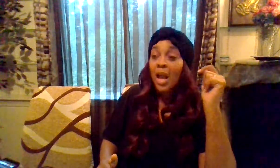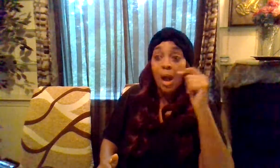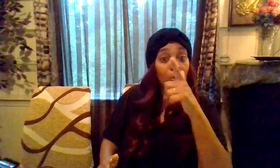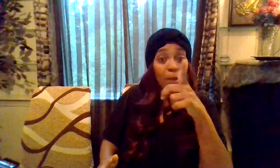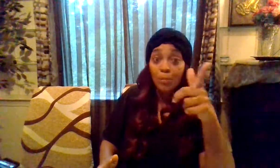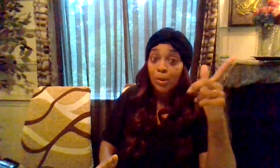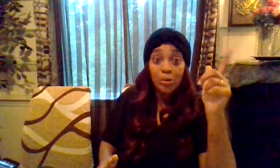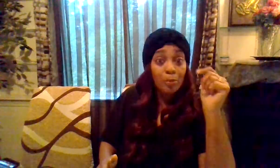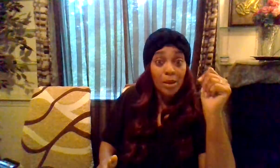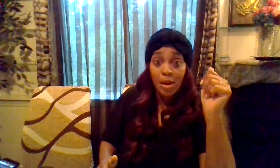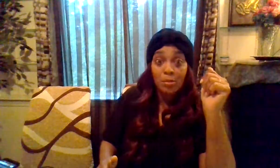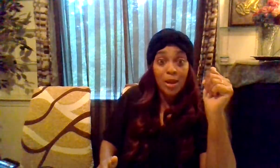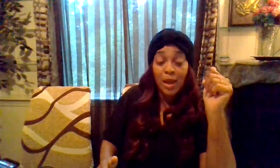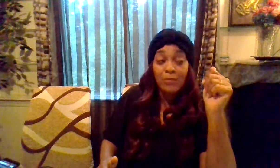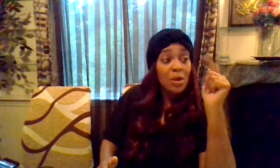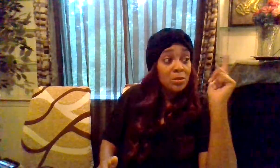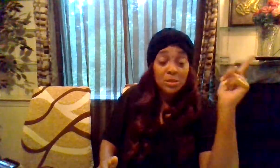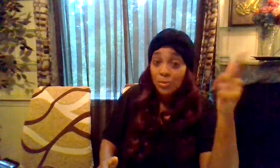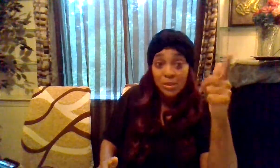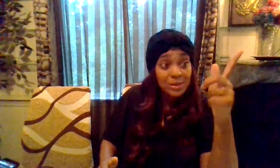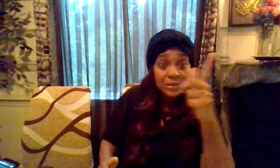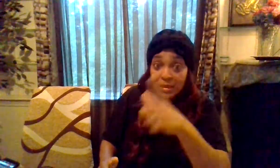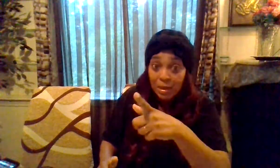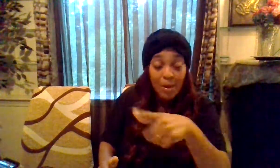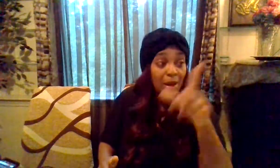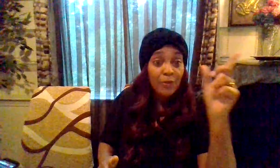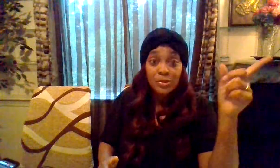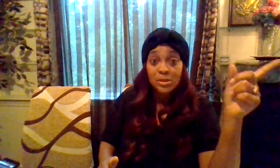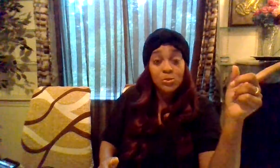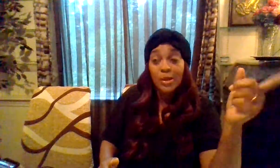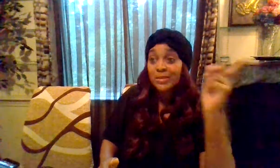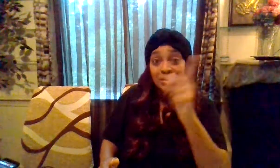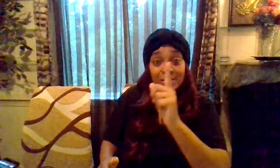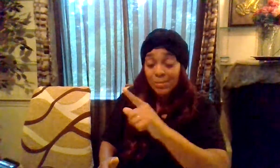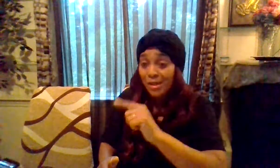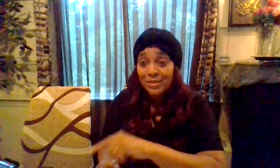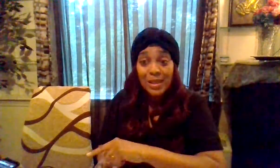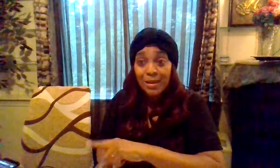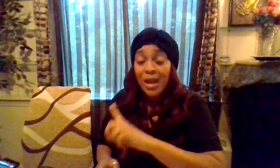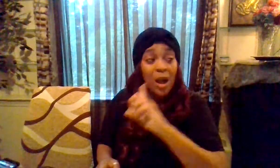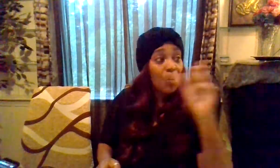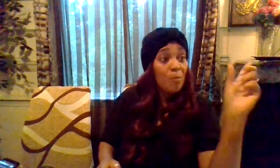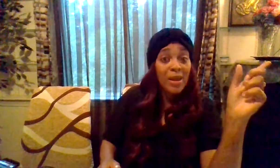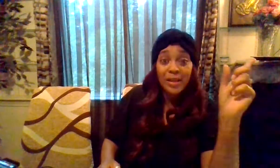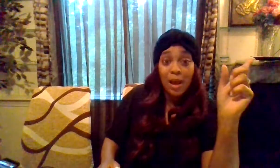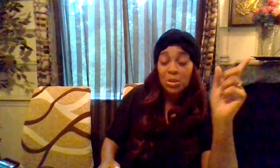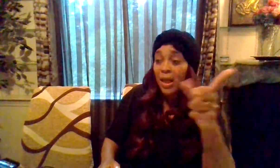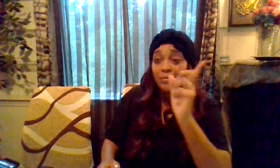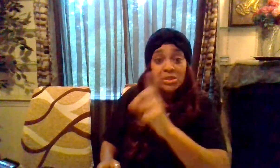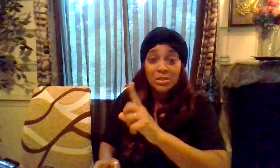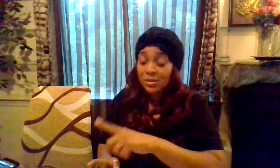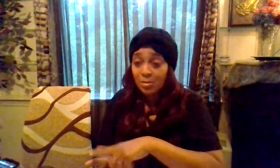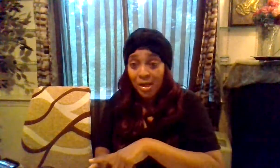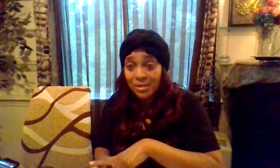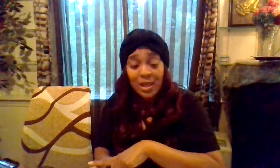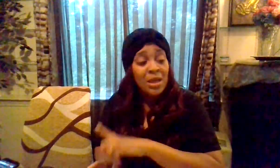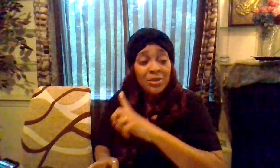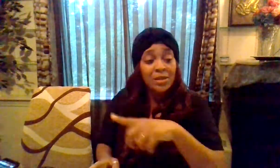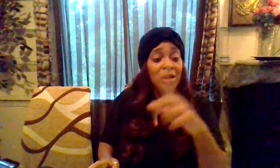i'm gonna make bigger and better out of my life just because they said my life is this way just because somebody said i wouldn't make it out in life just because somebody say there's